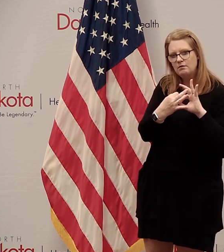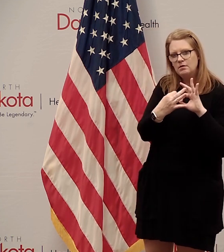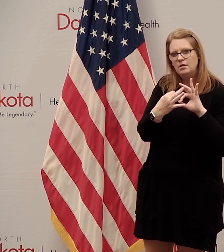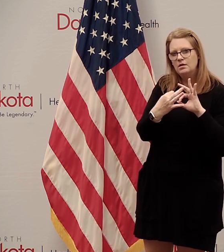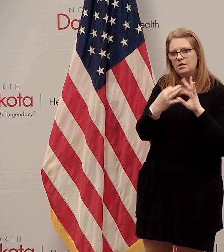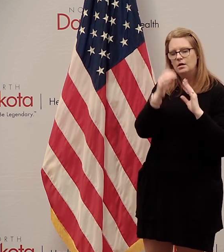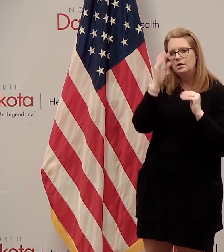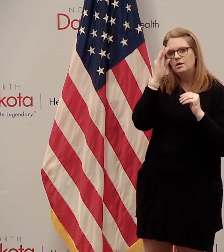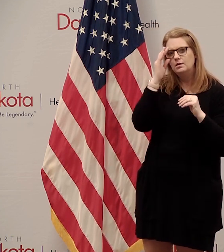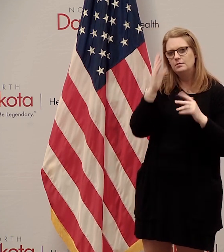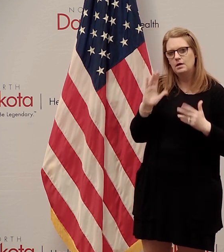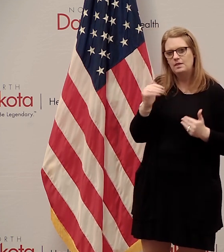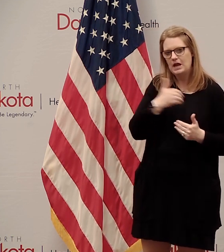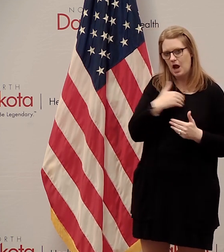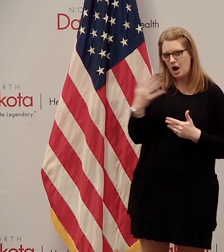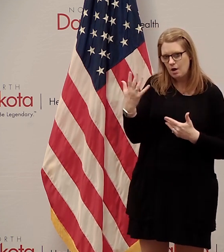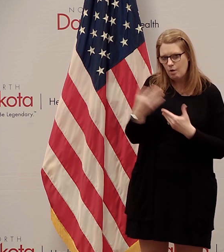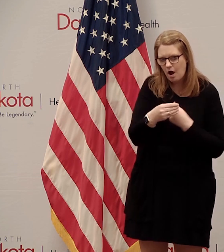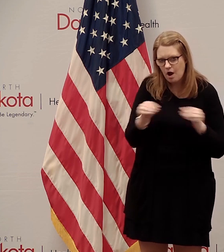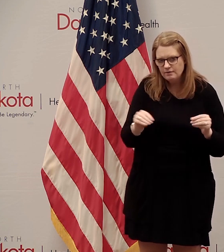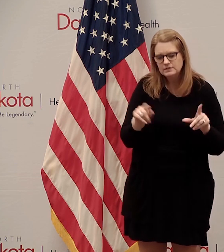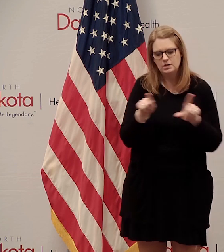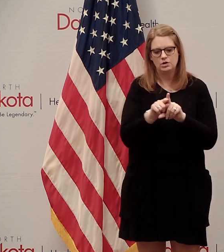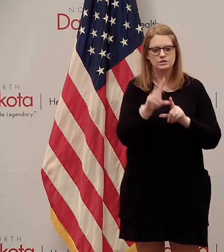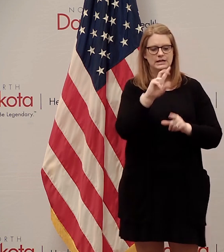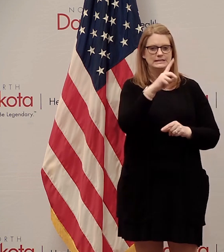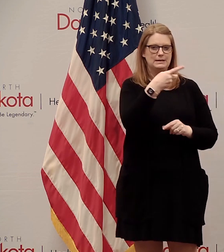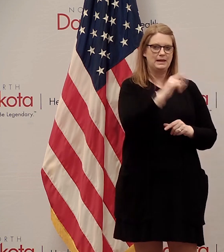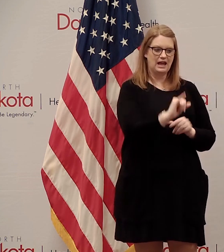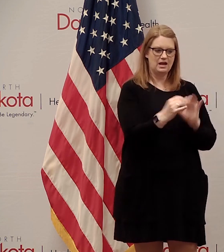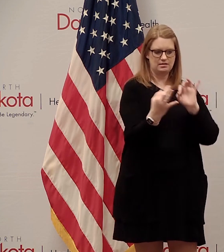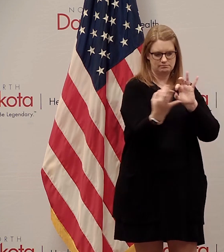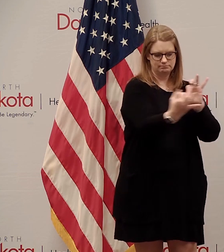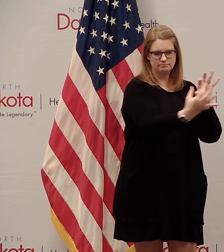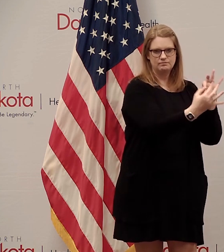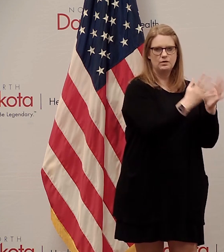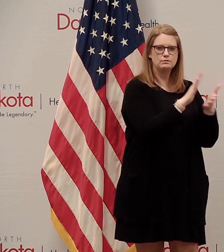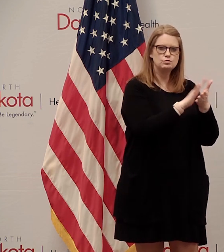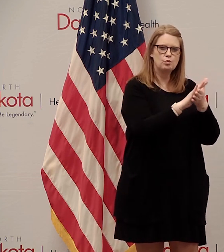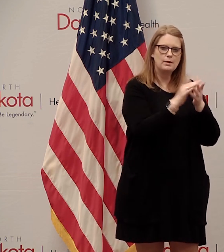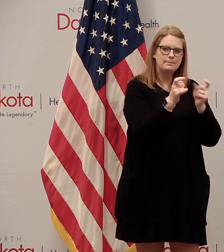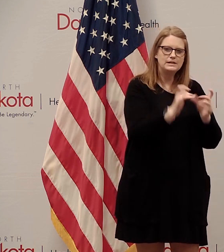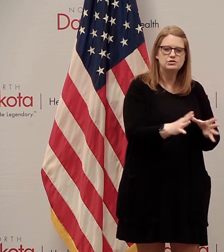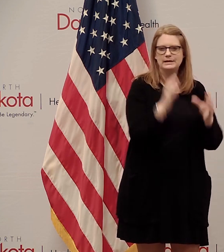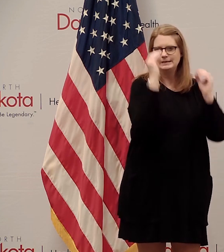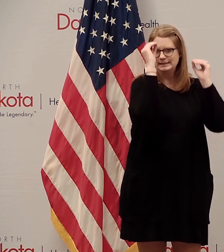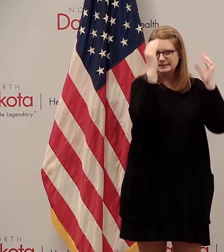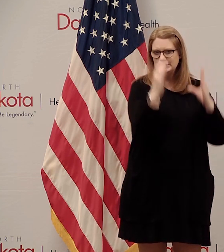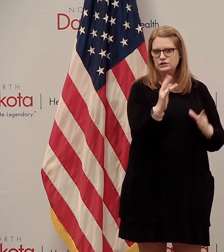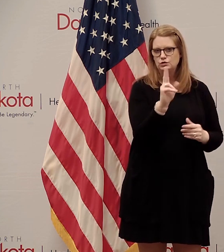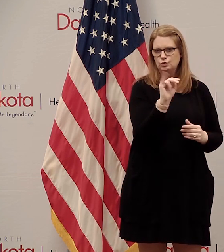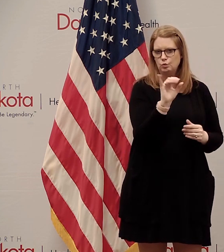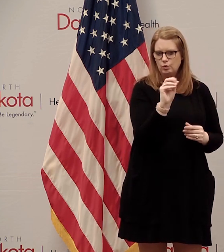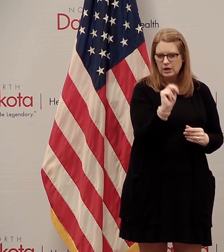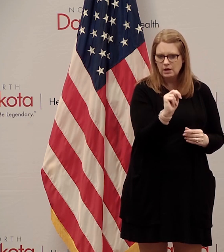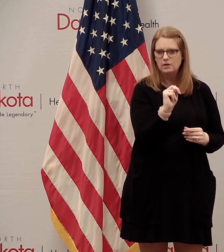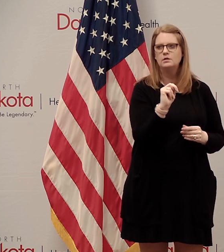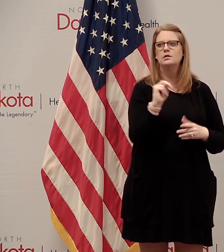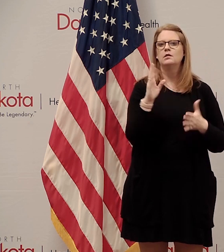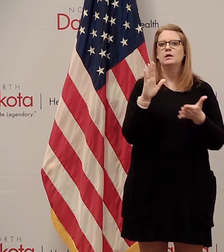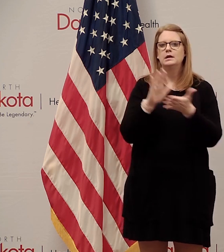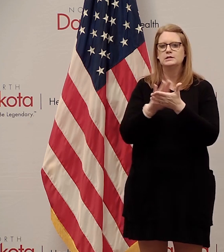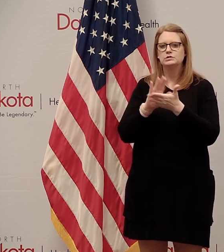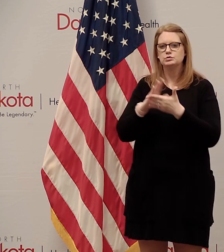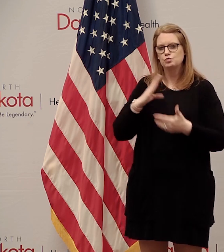office and dpi is also getting input from school administrators the teachers union and school